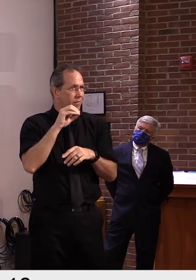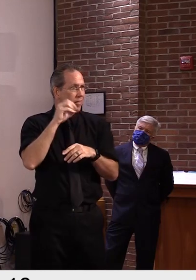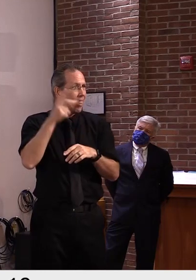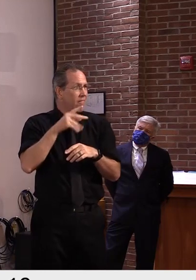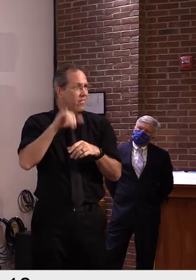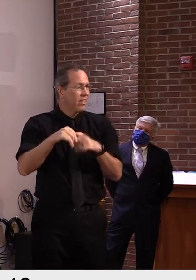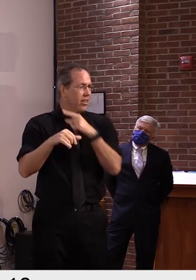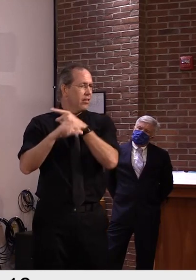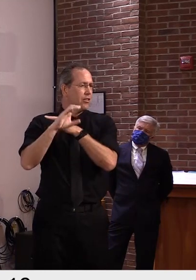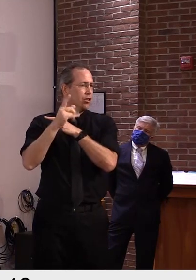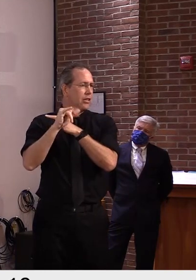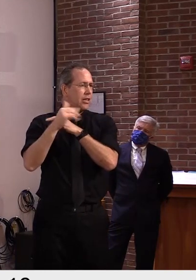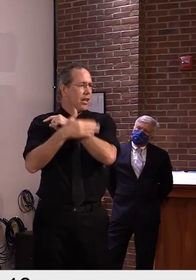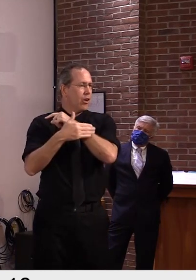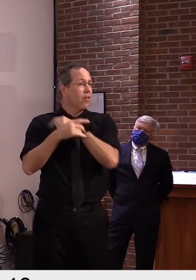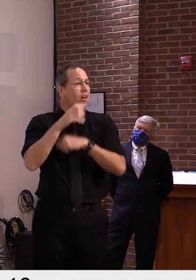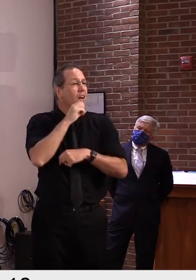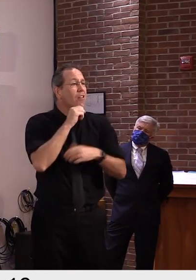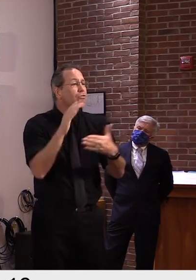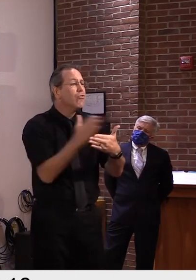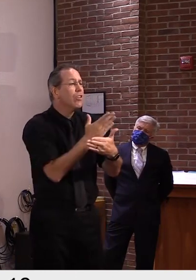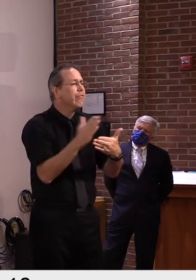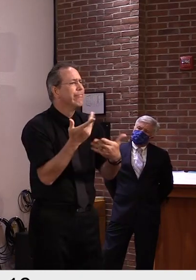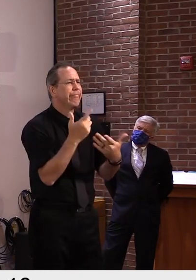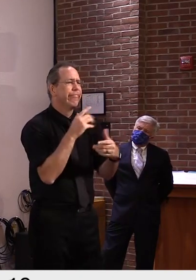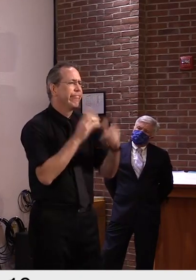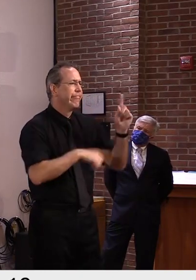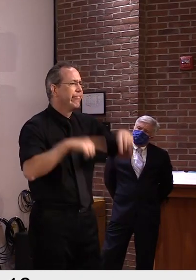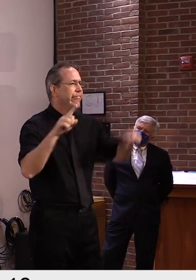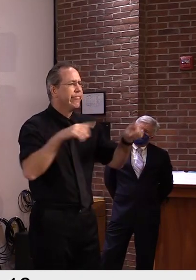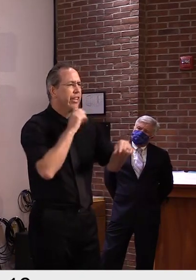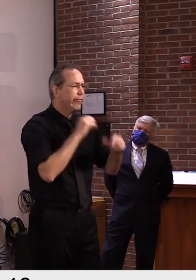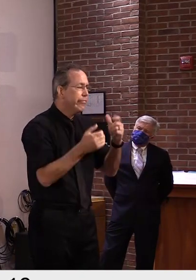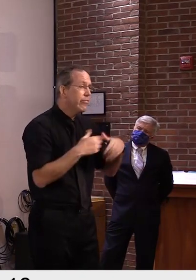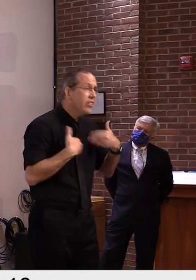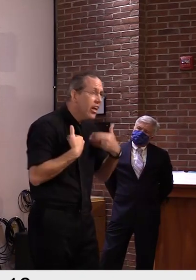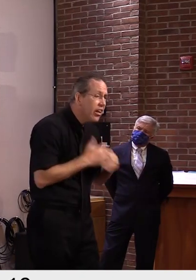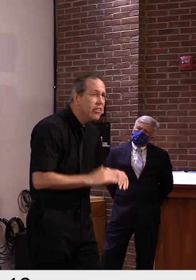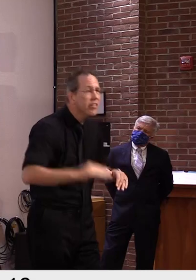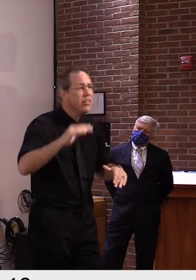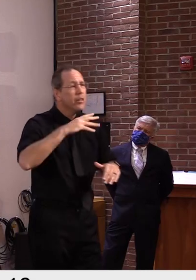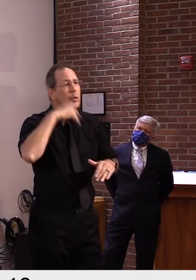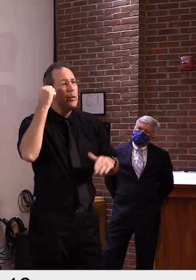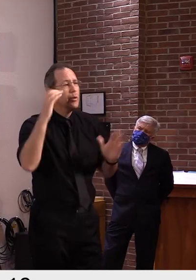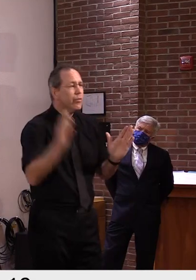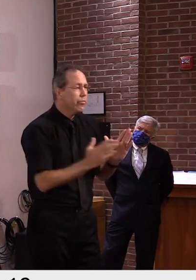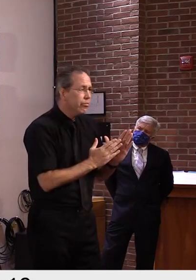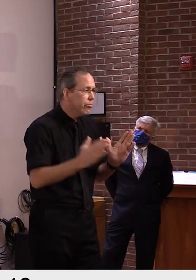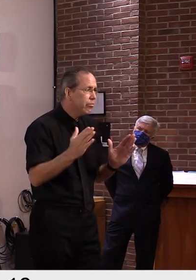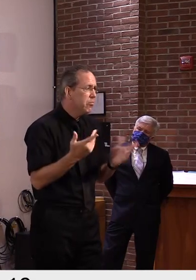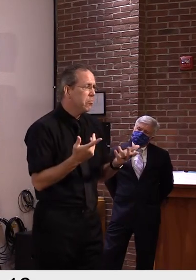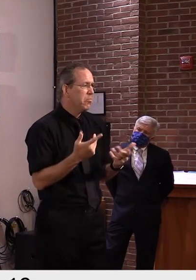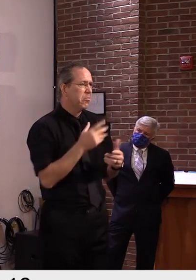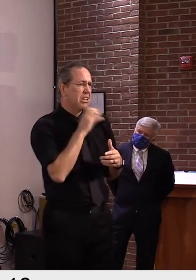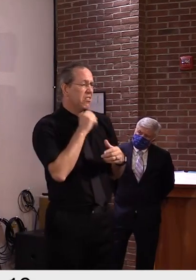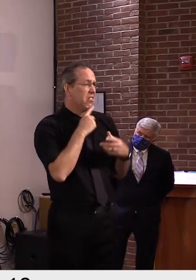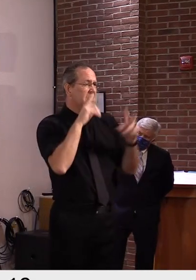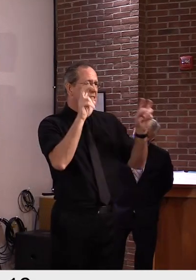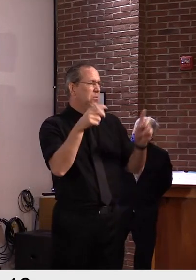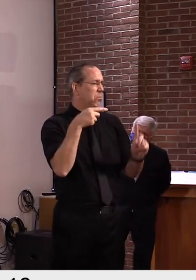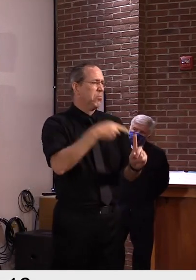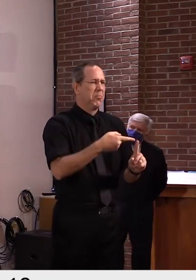was there a college age range, uh, amongst those 17 cases. So we'll learn a lot more, uh,